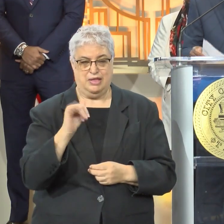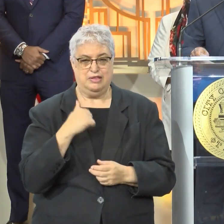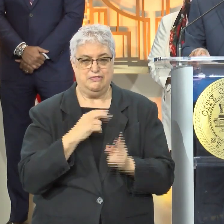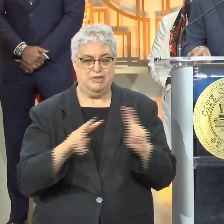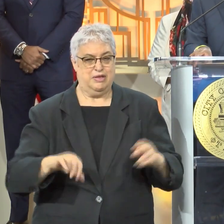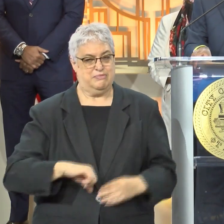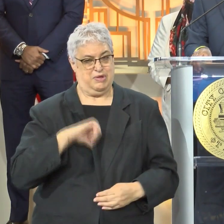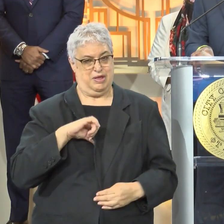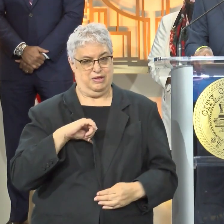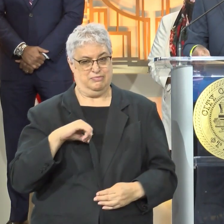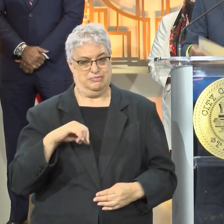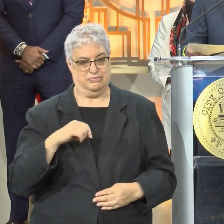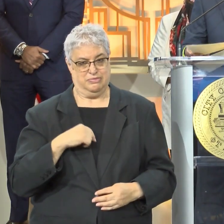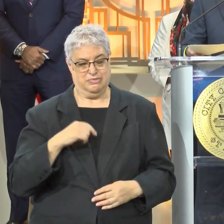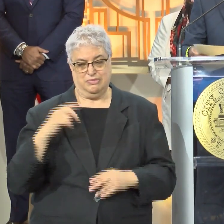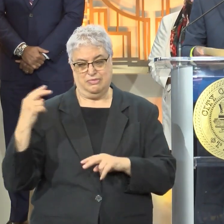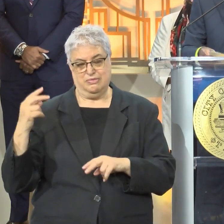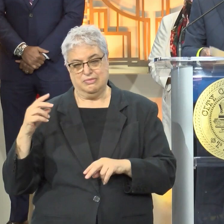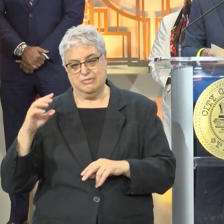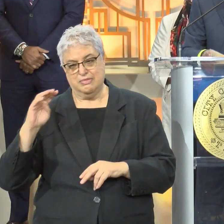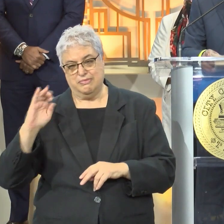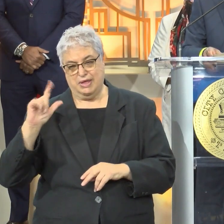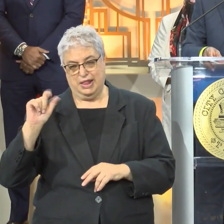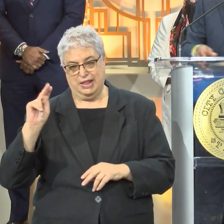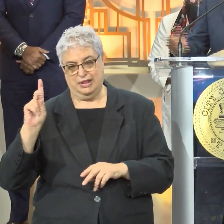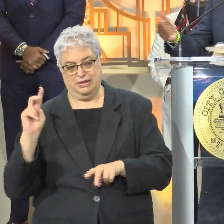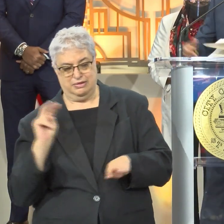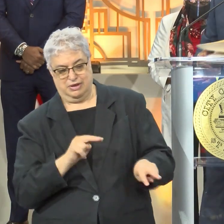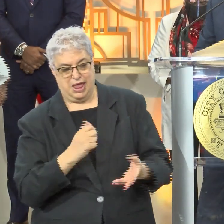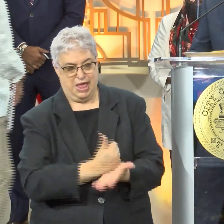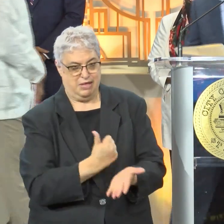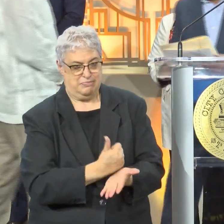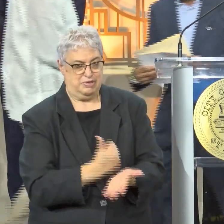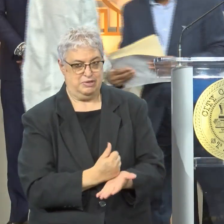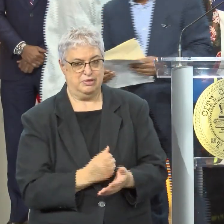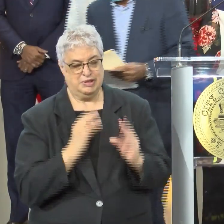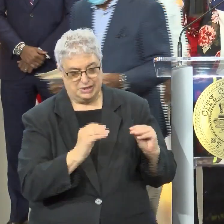proud because he was mentored by Mickey Leland. Commissioner.